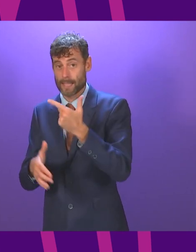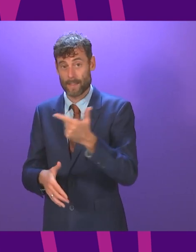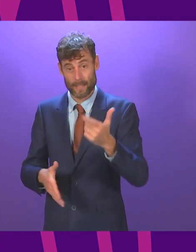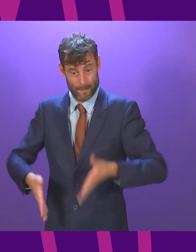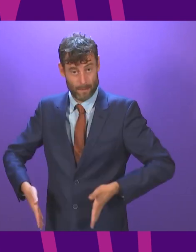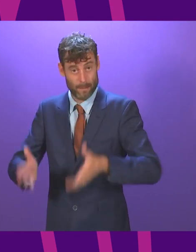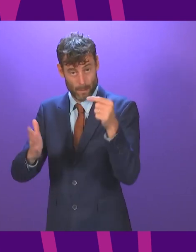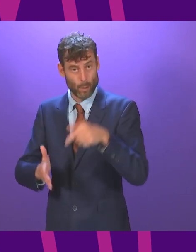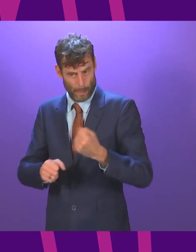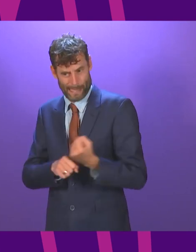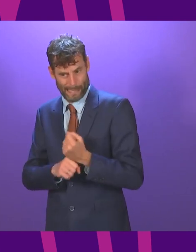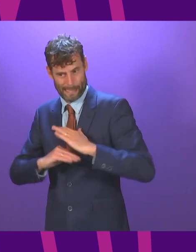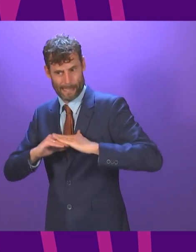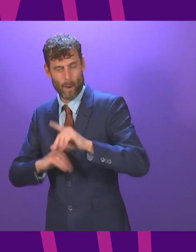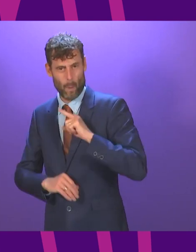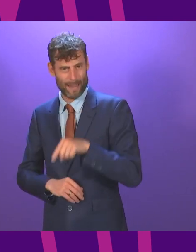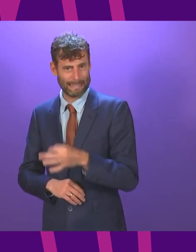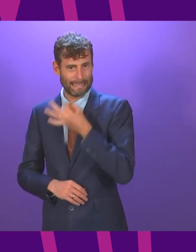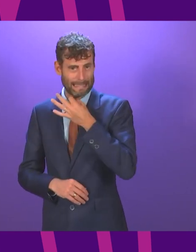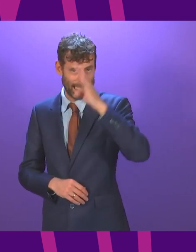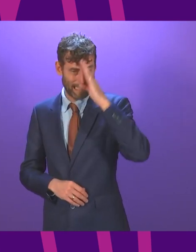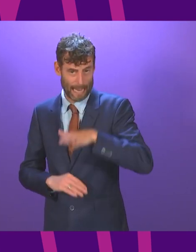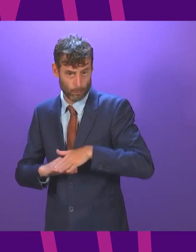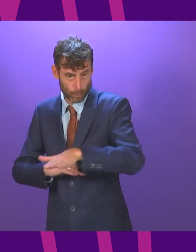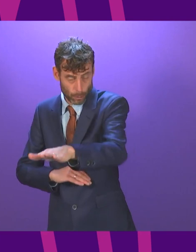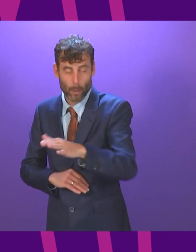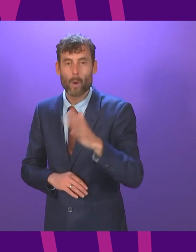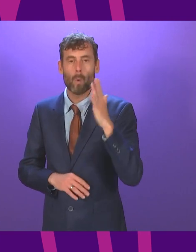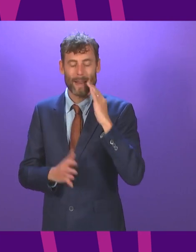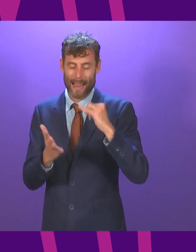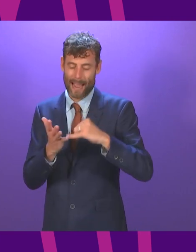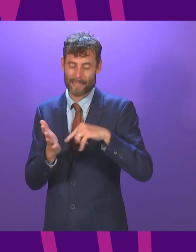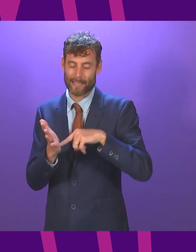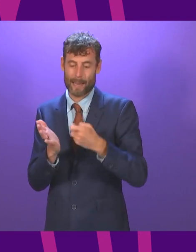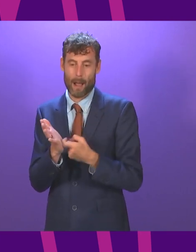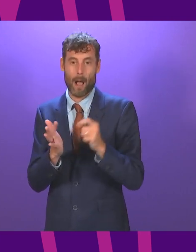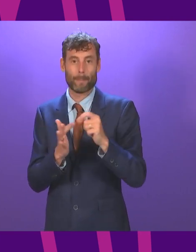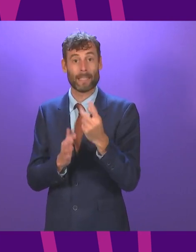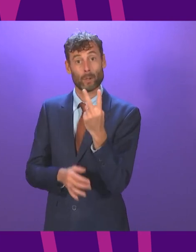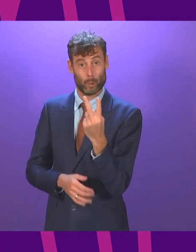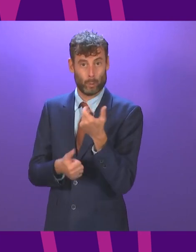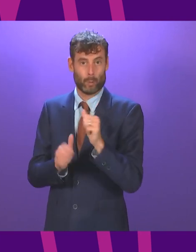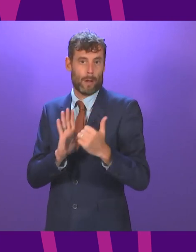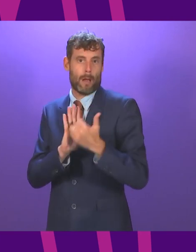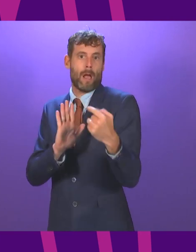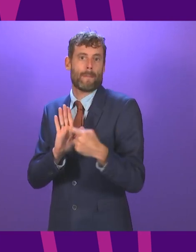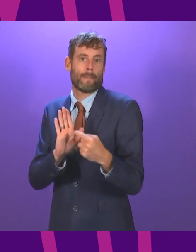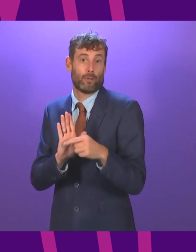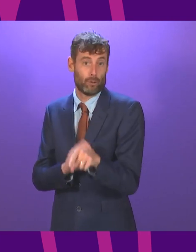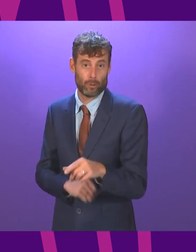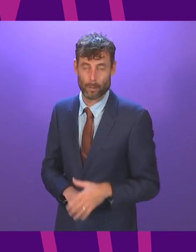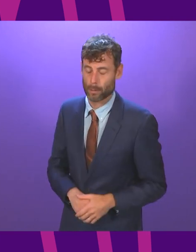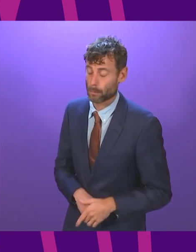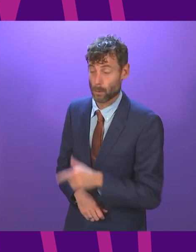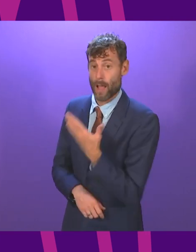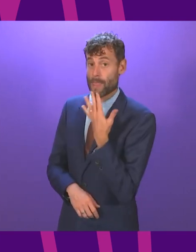safety aspects of the roads when the STPR 2 is finally published First Minister I want to thank Emma Harper for that